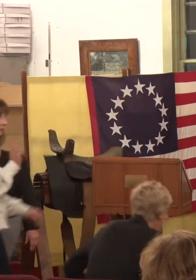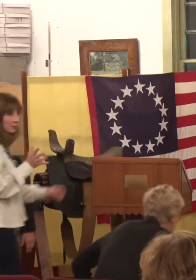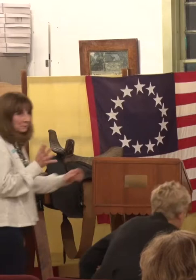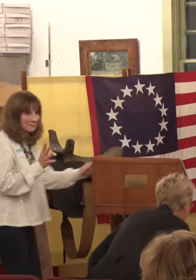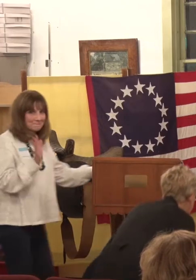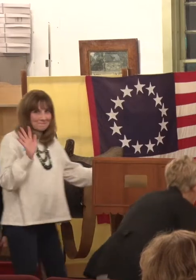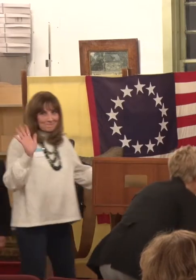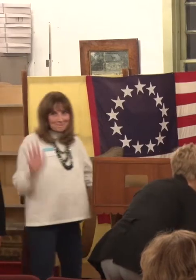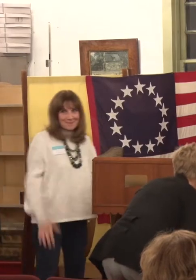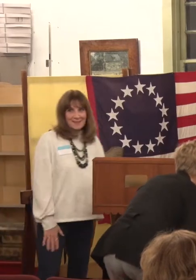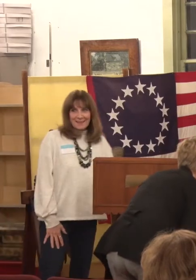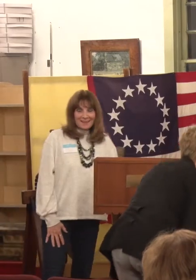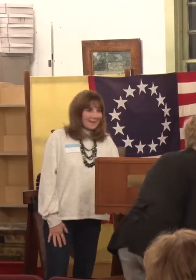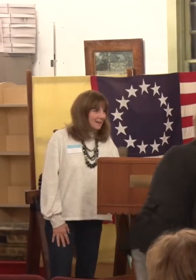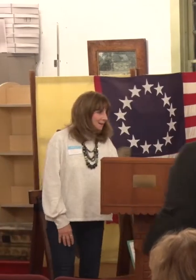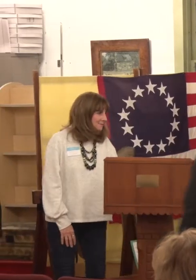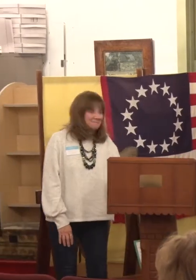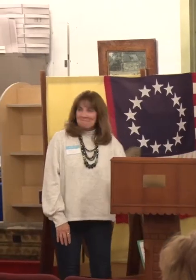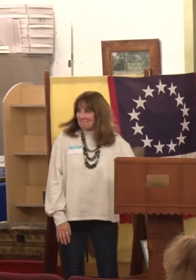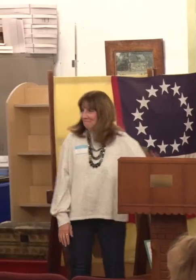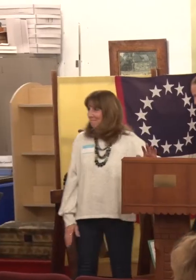Linderman. And Brad Mosley.